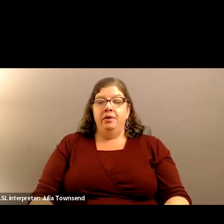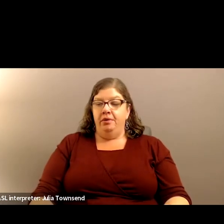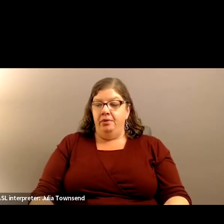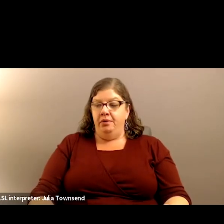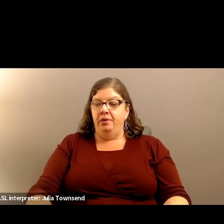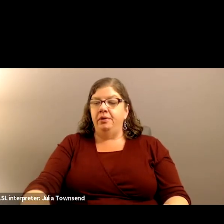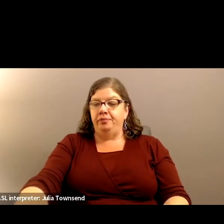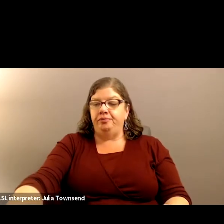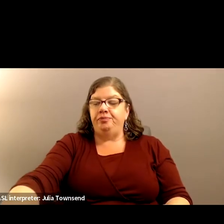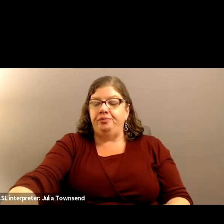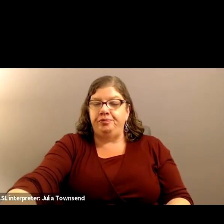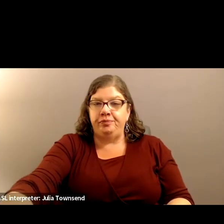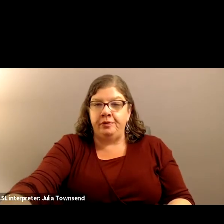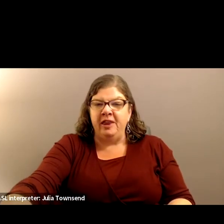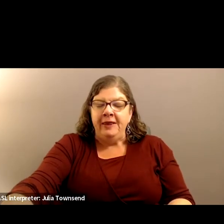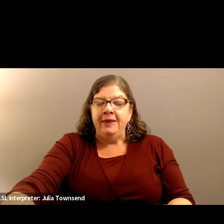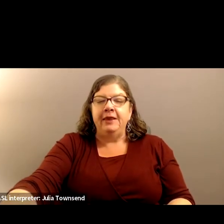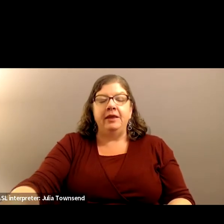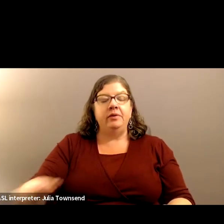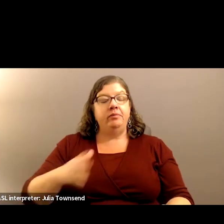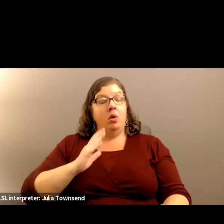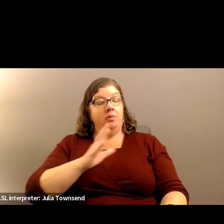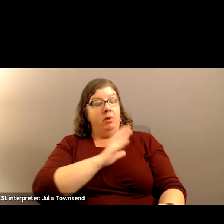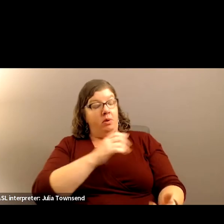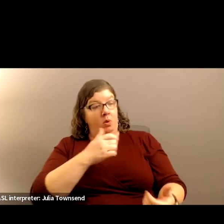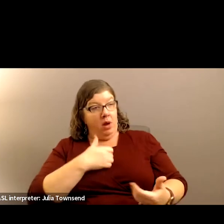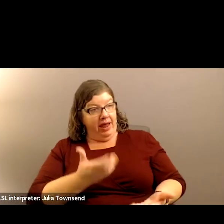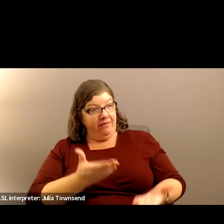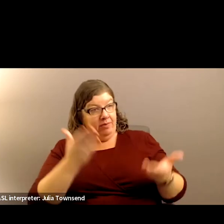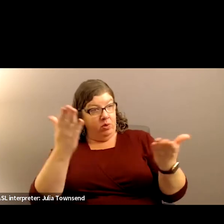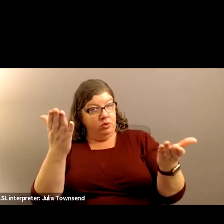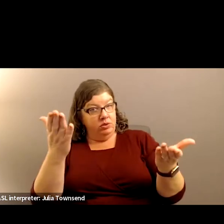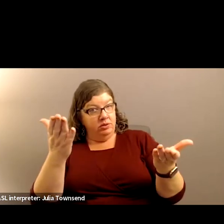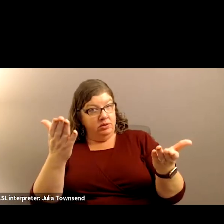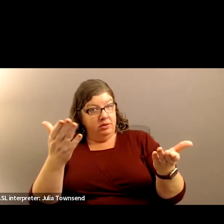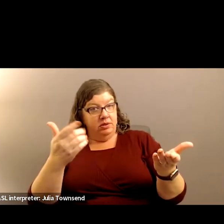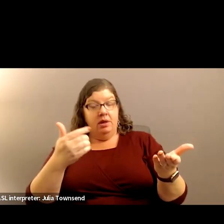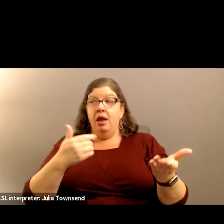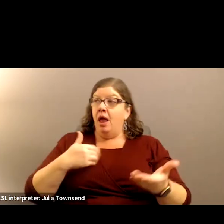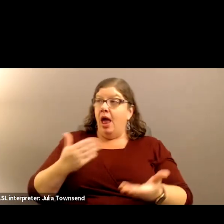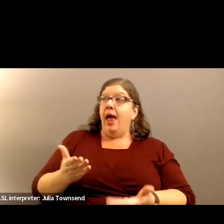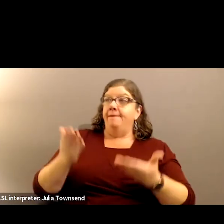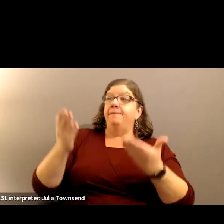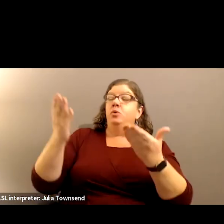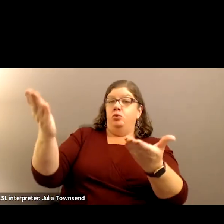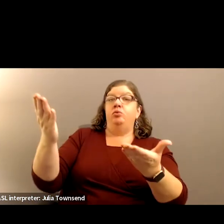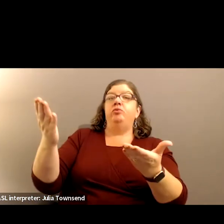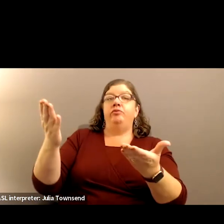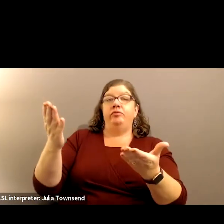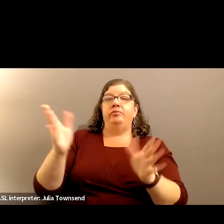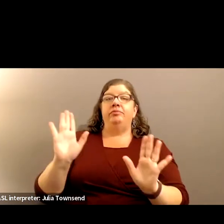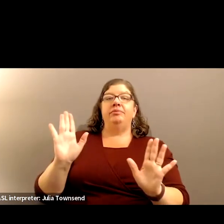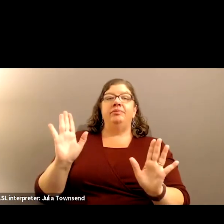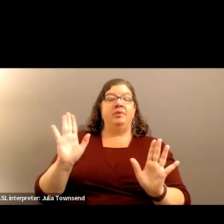Okay. Board members, do I have a motion? I move that we